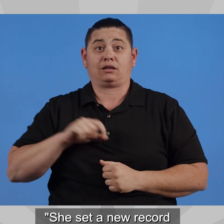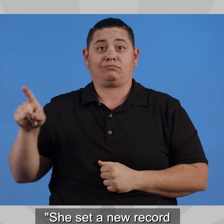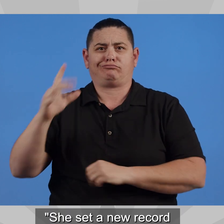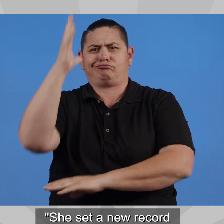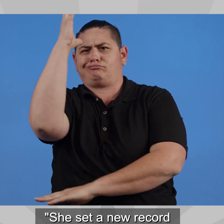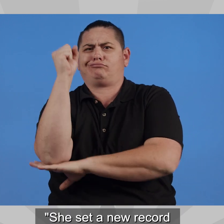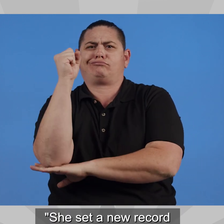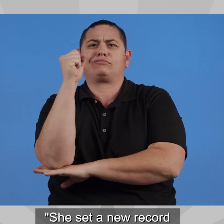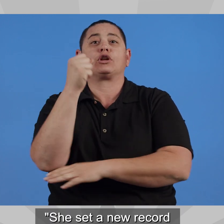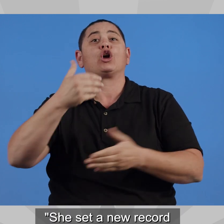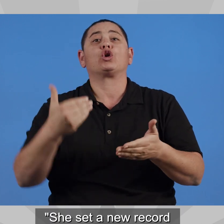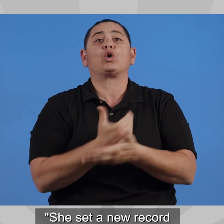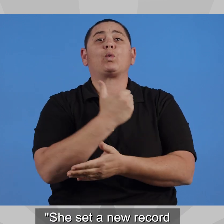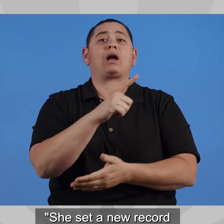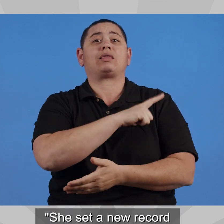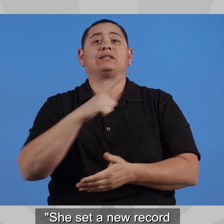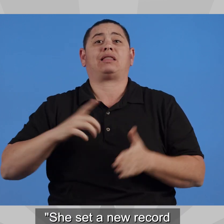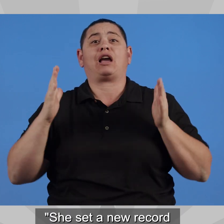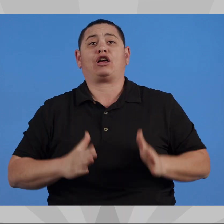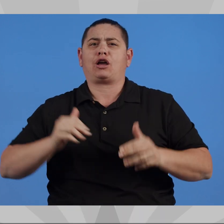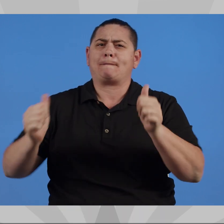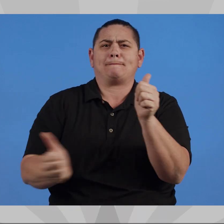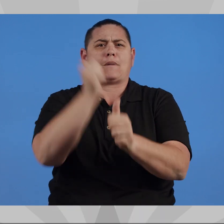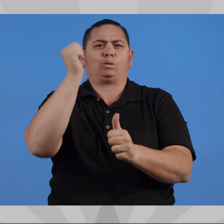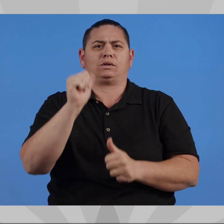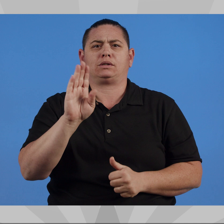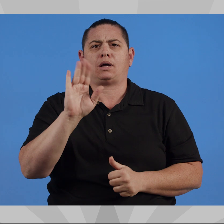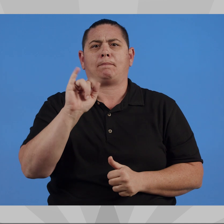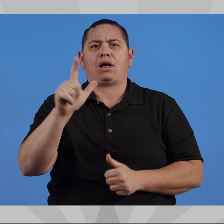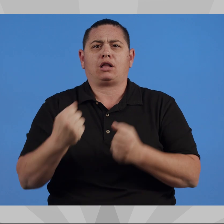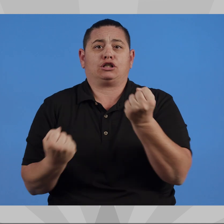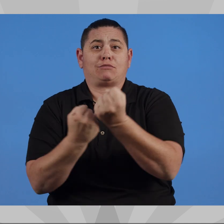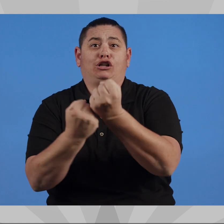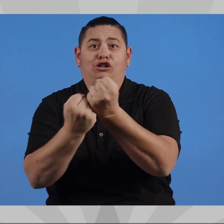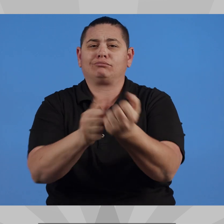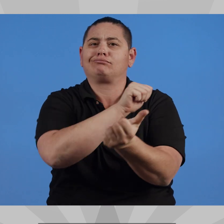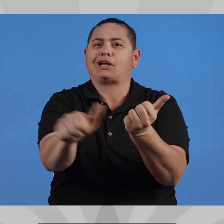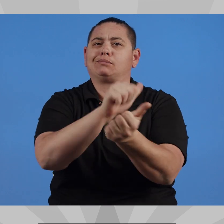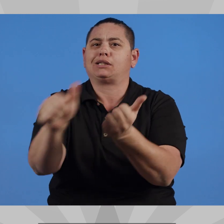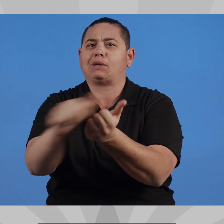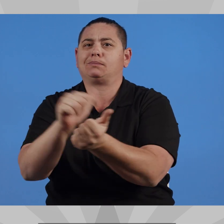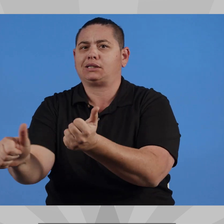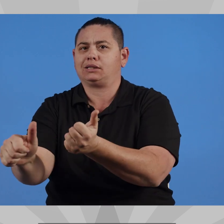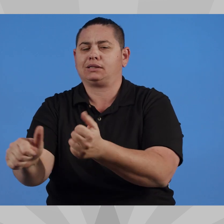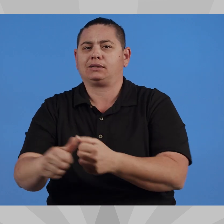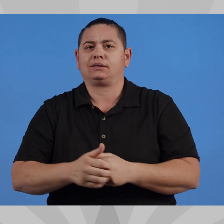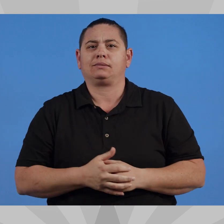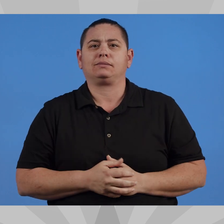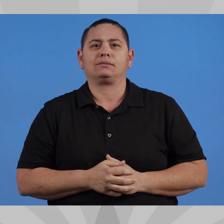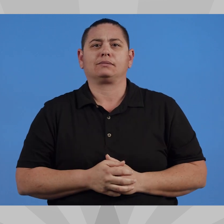She set a new record as a freshman legislator for the most sponsored bills passed out of the Arizona Senate.